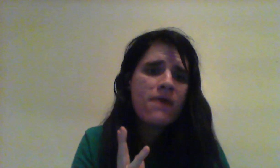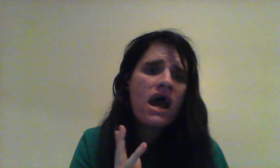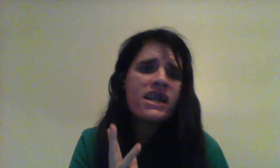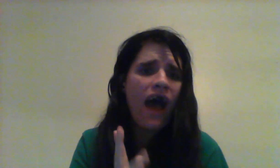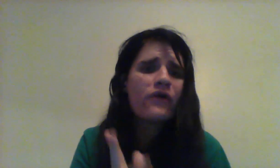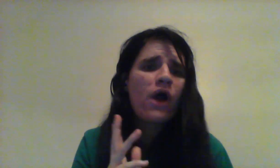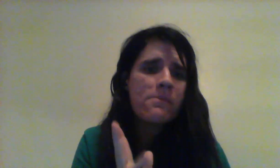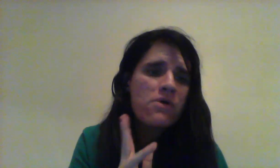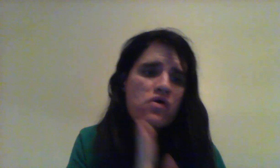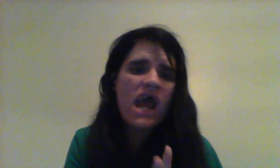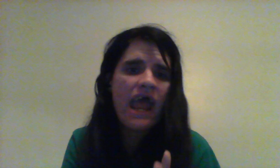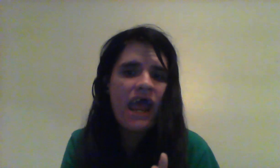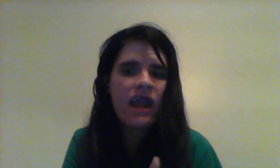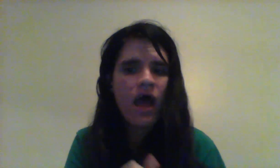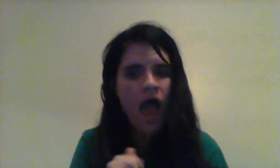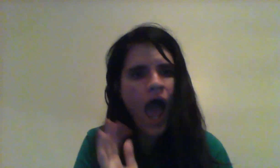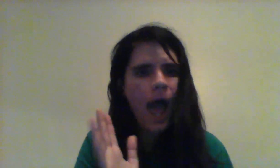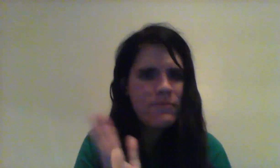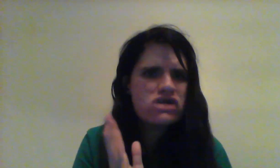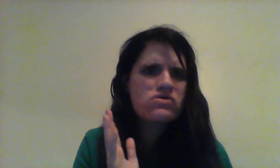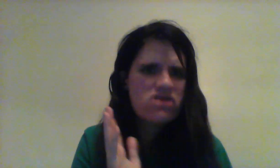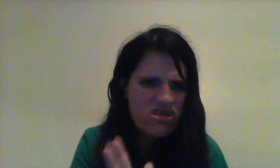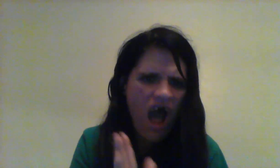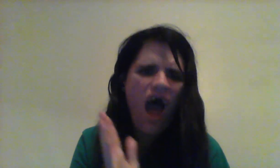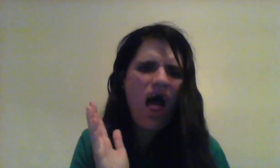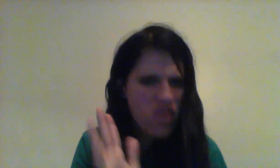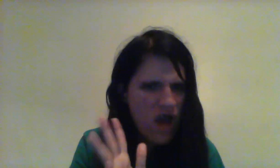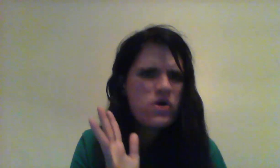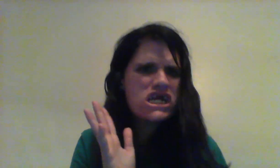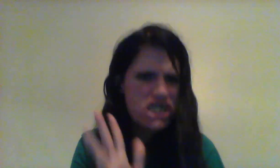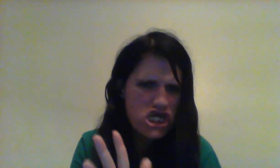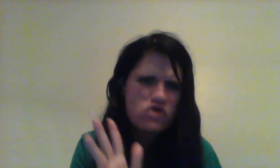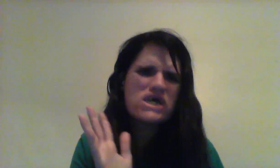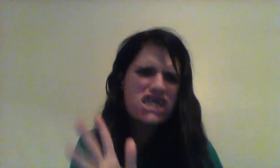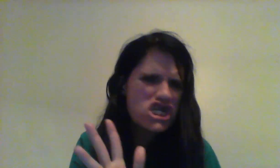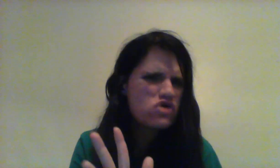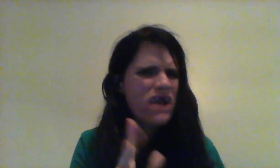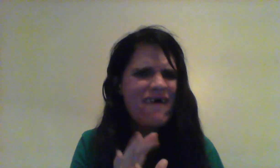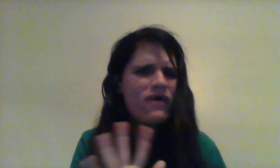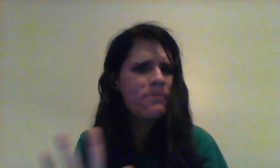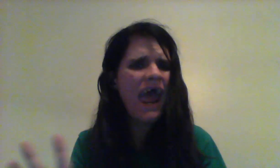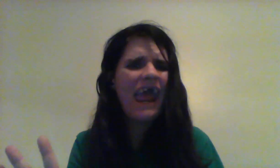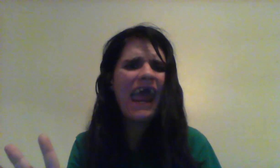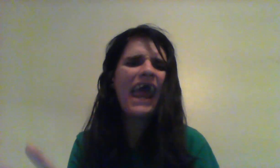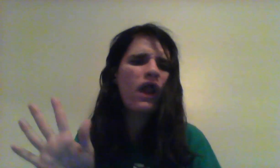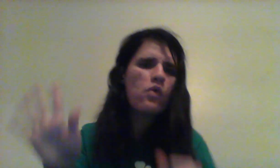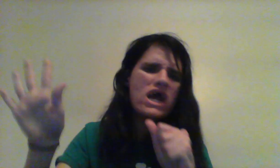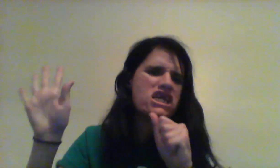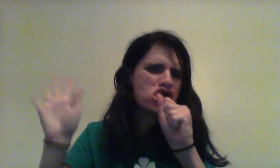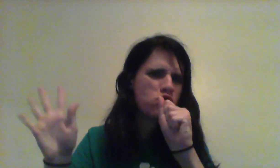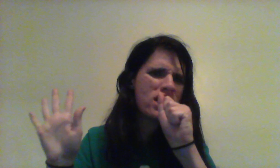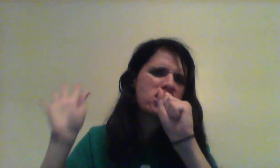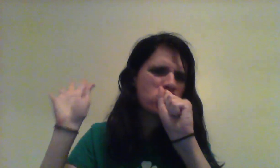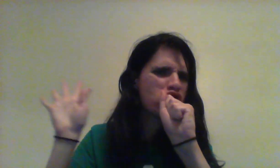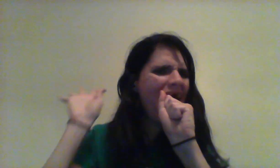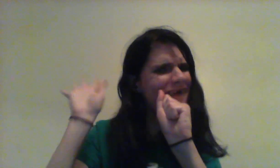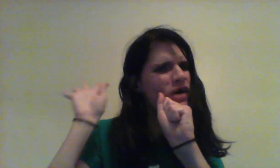if front of brine I'm I'm qui wish you'd ever made I wish you'd never